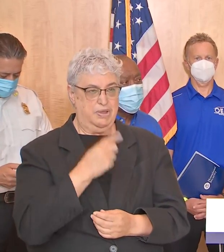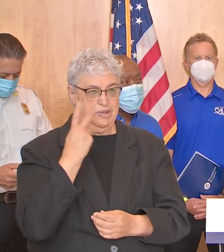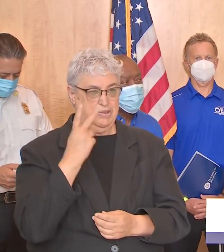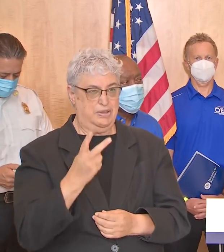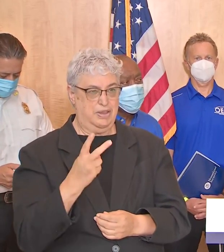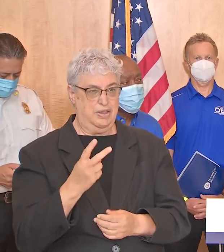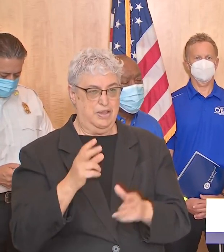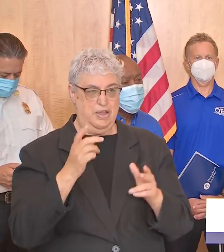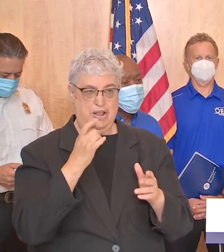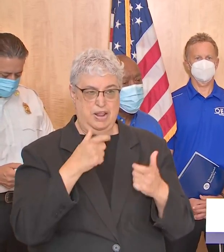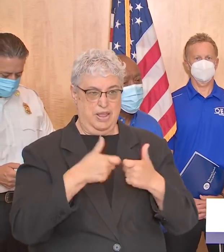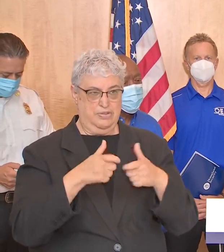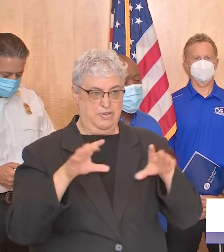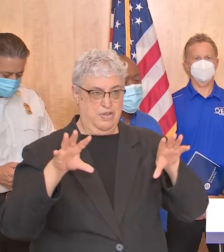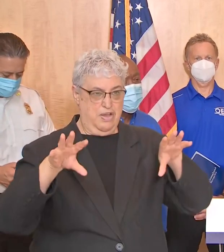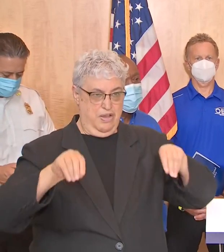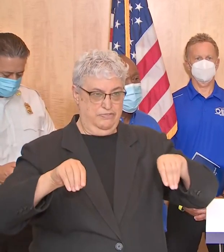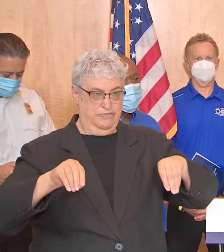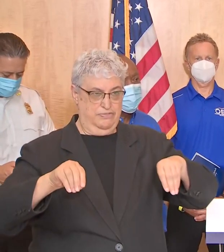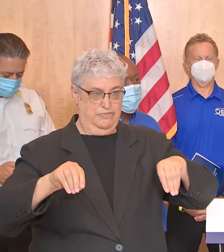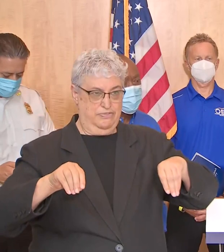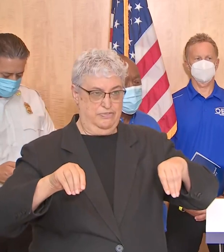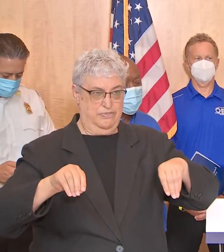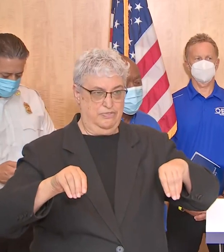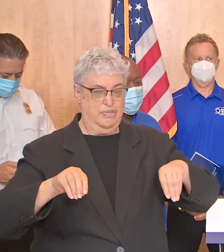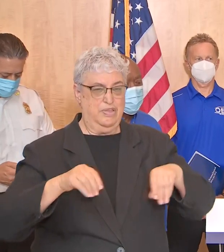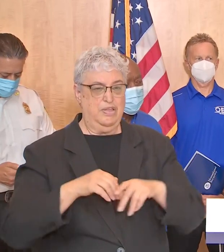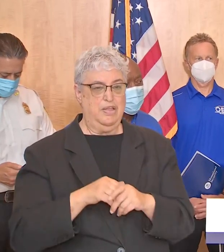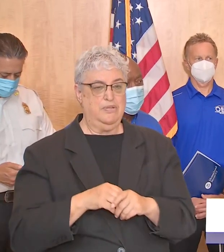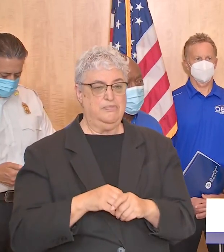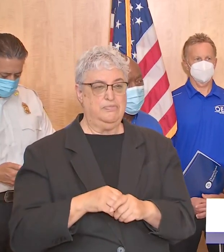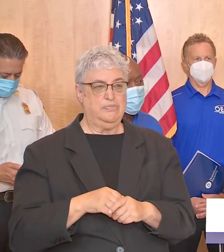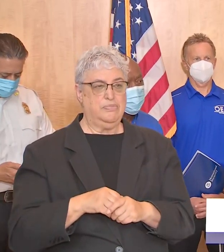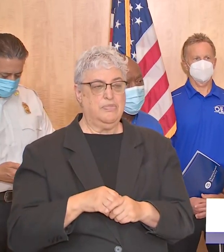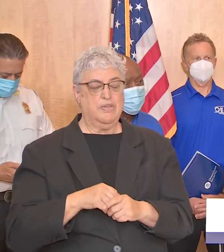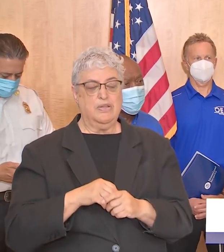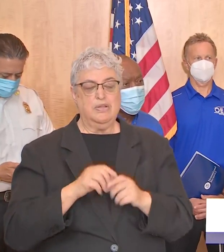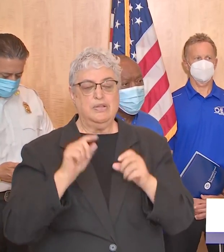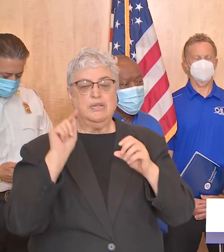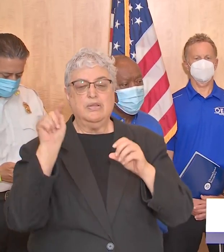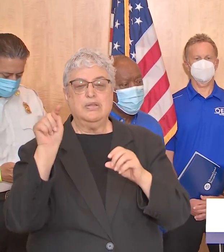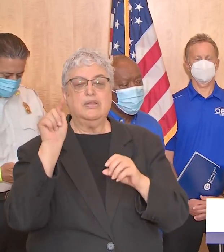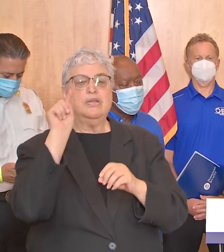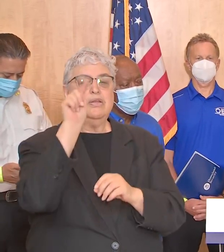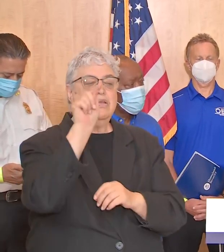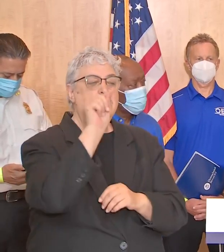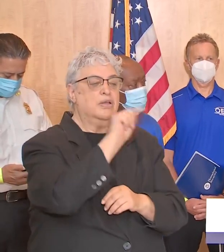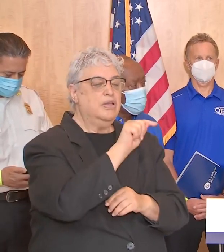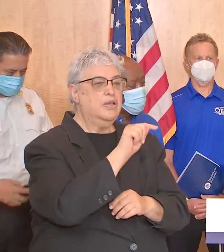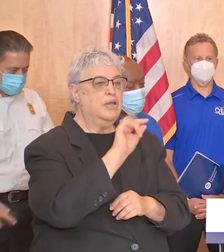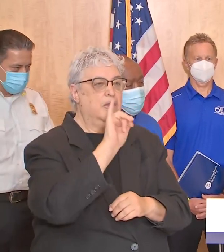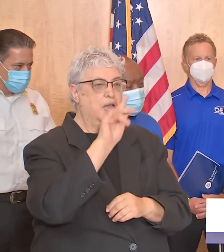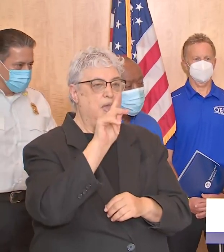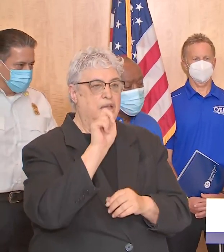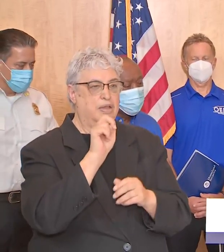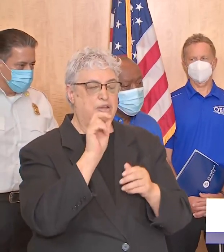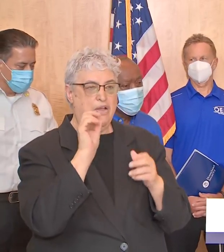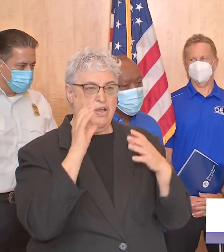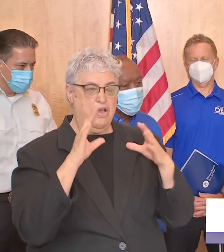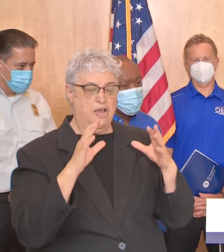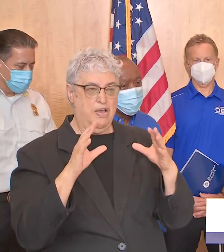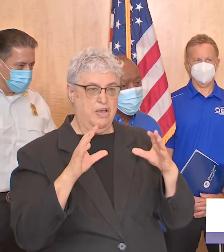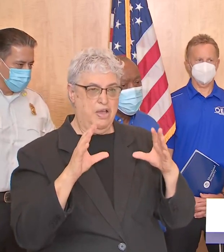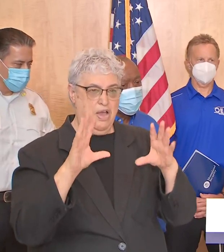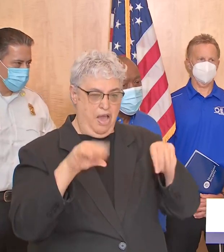a power outages which i hope that we want mayor if i remind you of some pockets of the community during hurricane ike were out for about six weeks